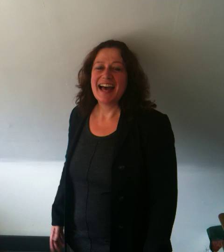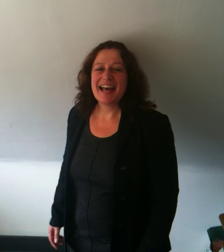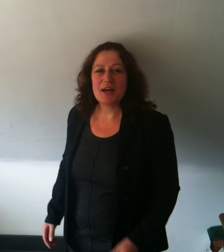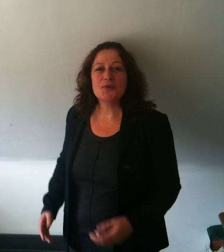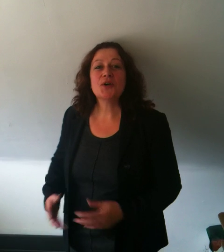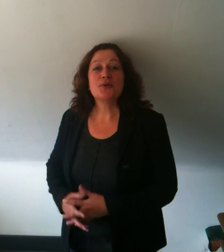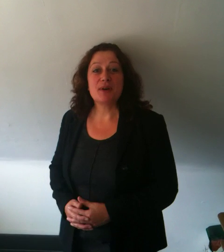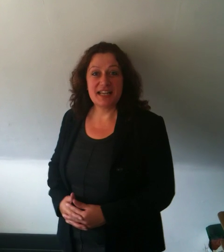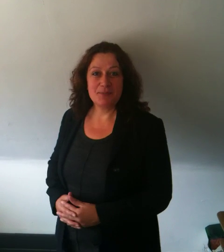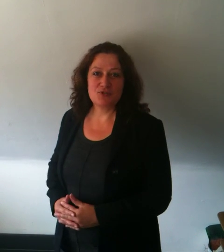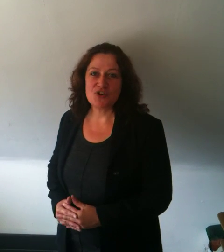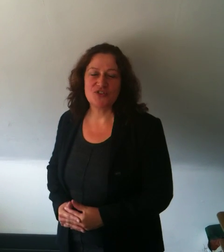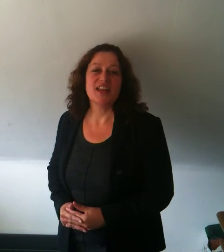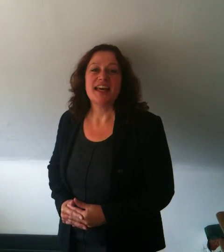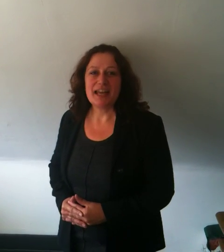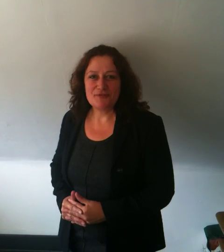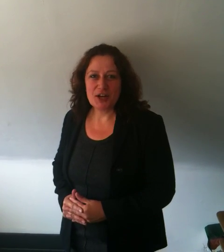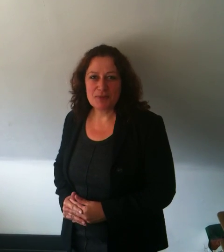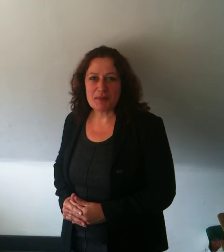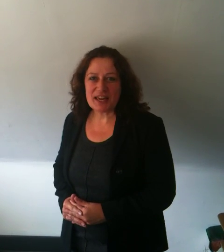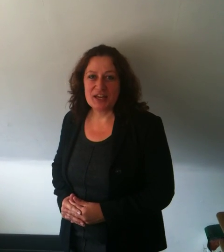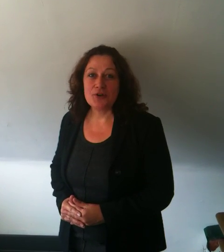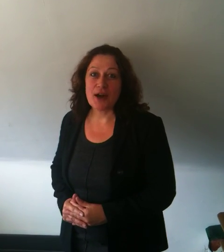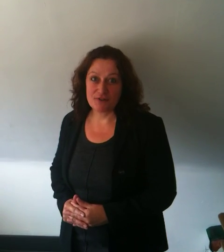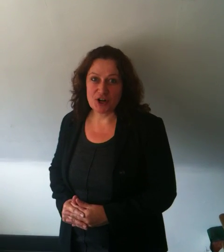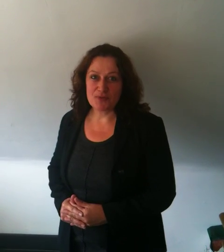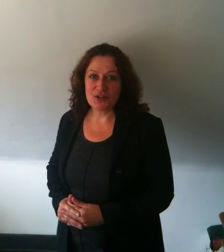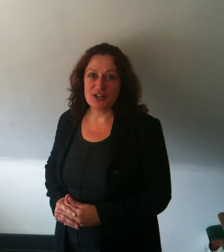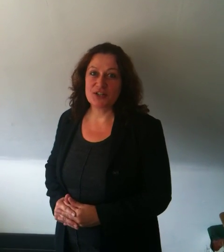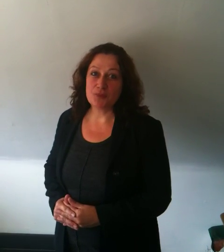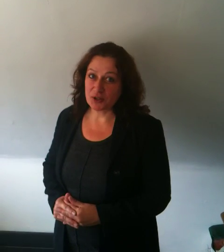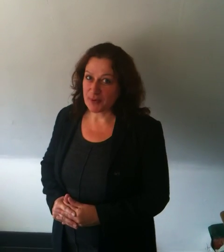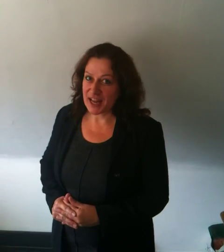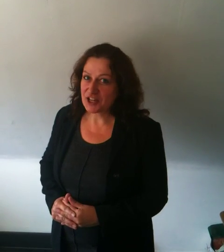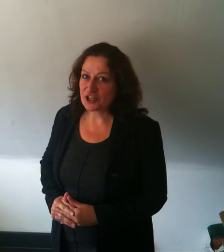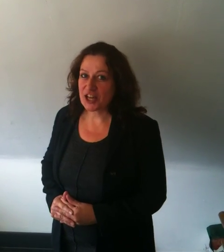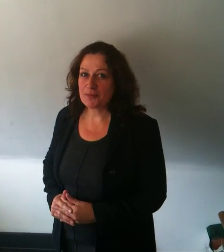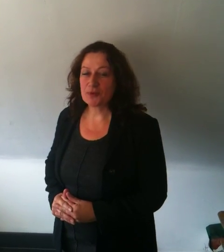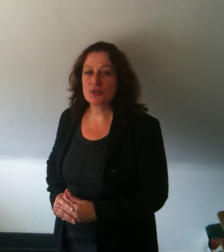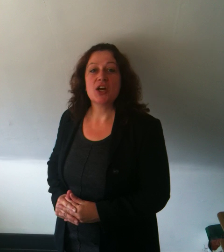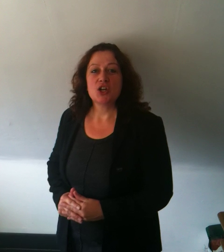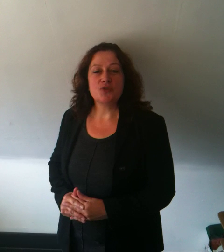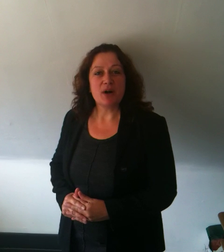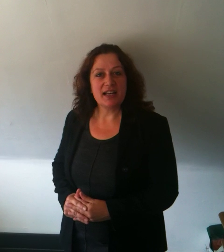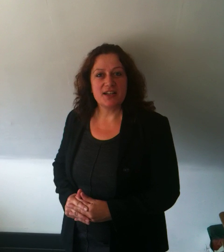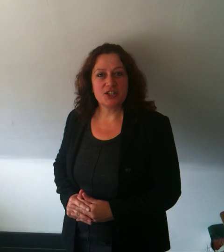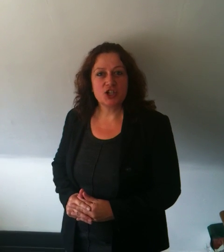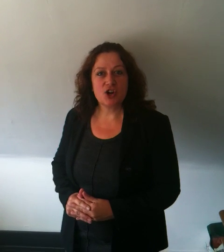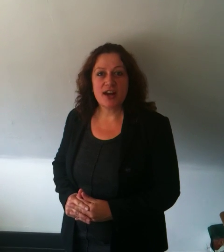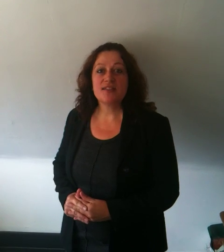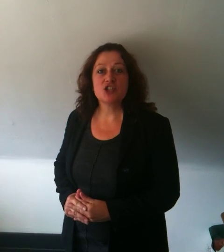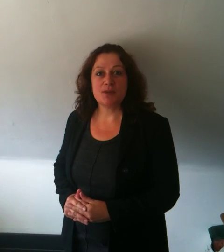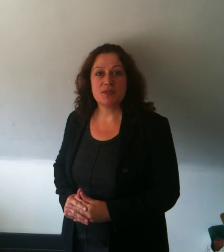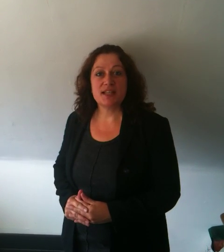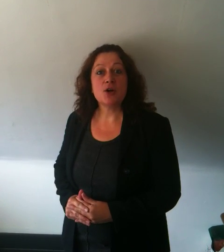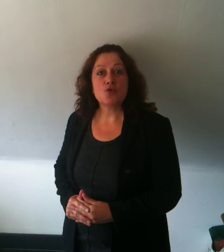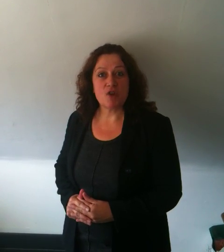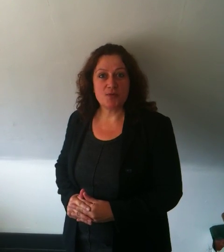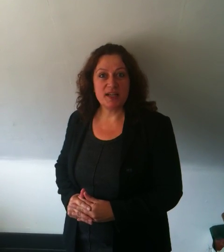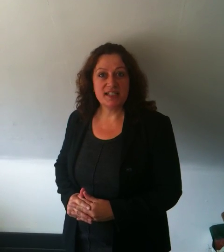Hello, my name's Ruth. If, like me, you have trouble learning your multiplication tables, you might like to try the Gypsy or Romani